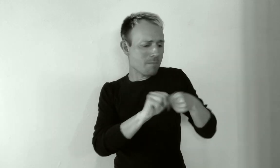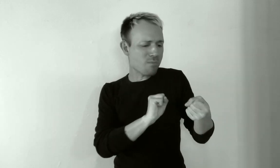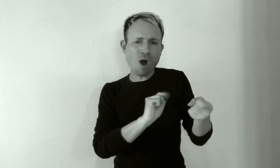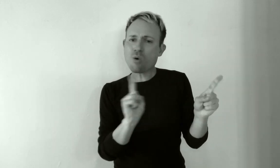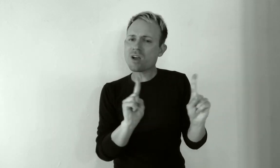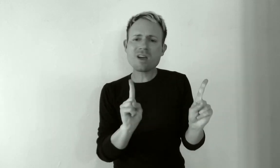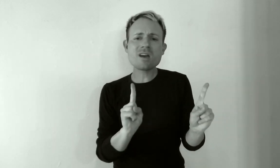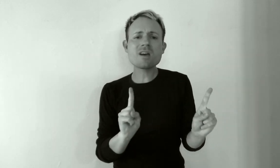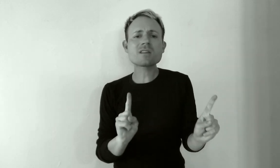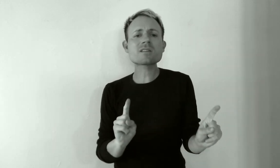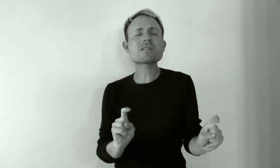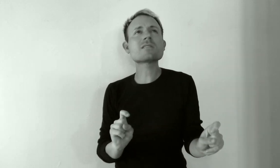broken